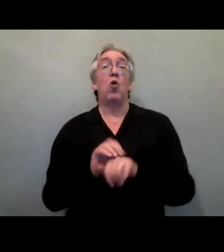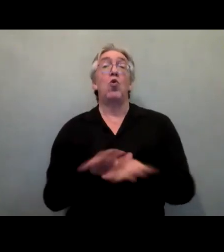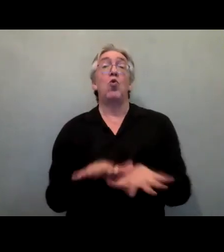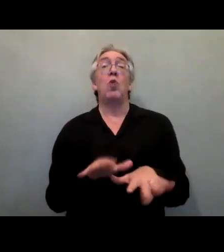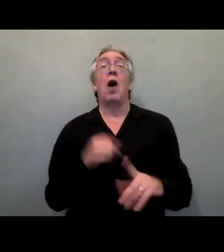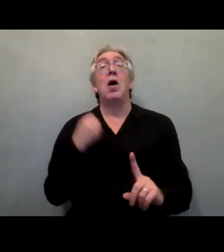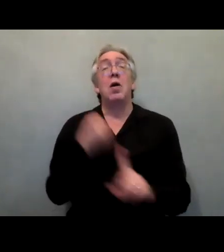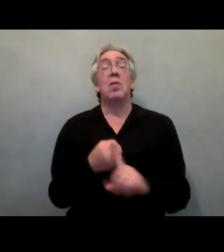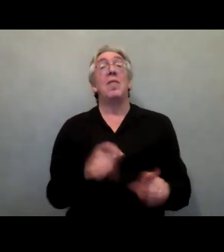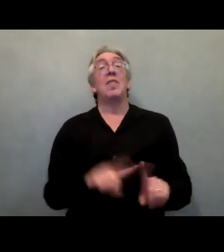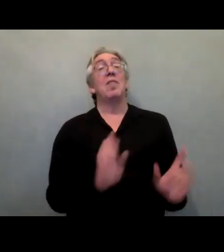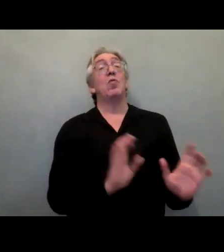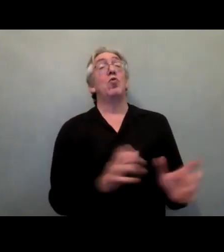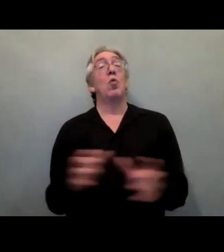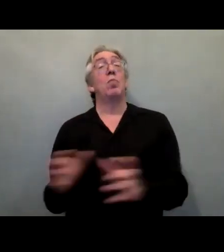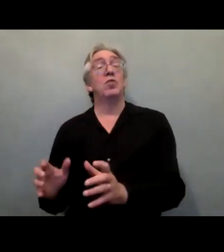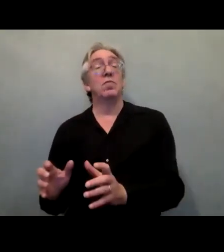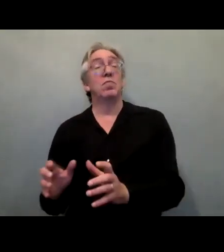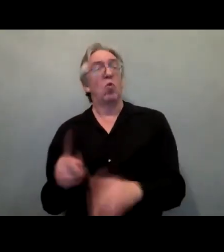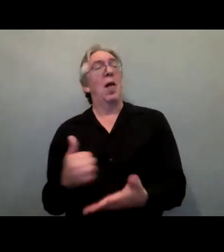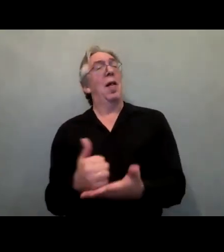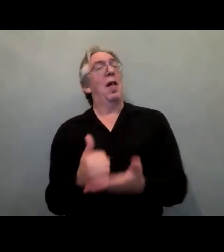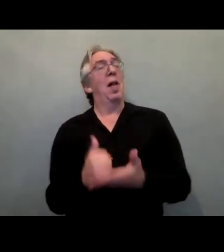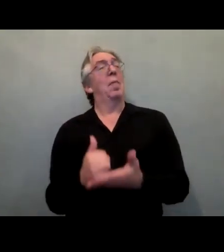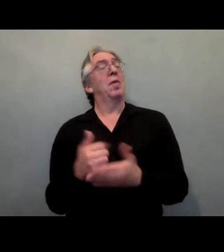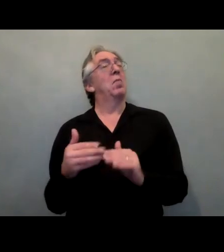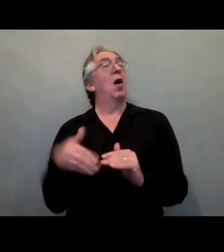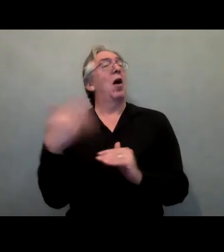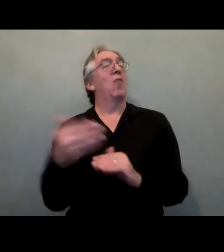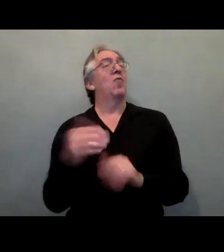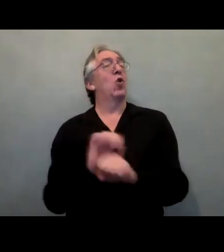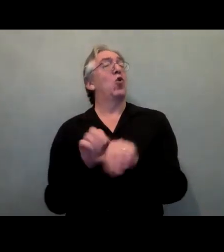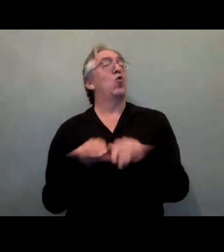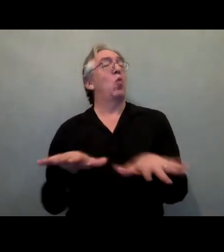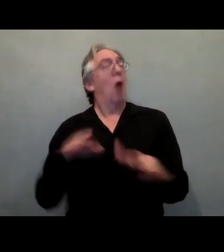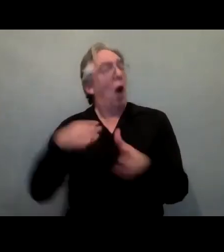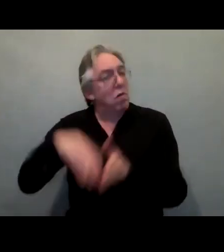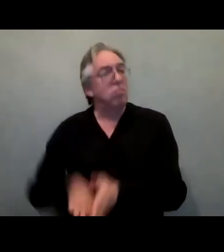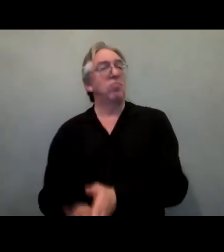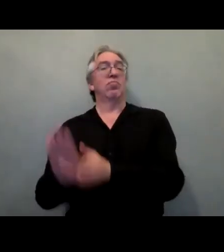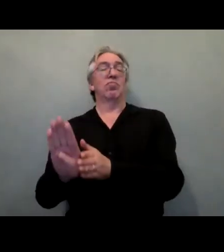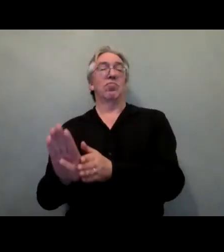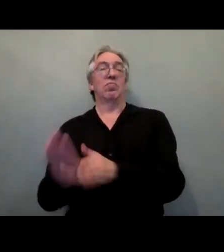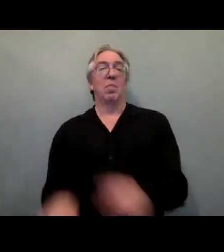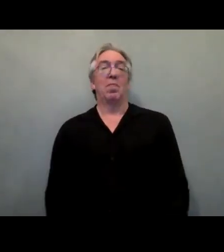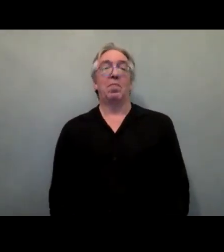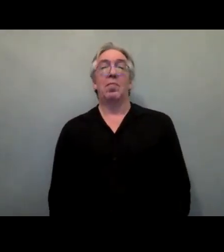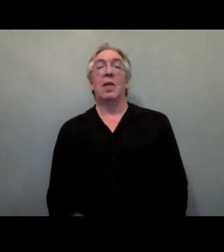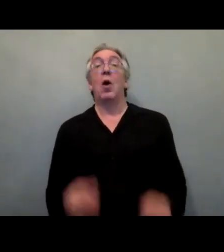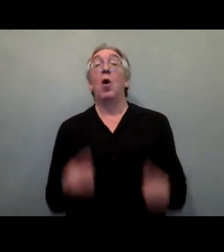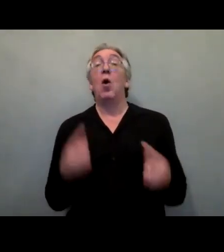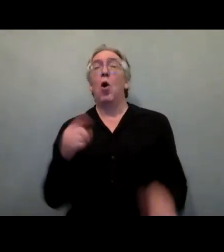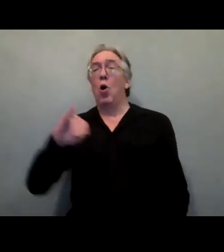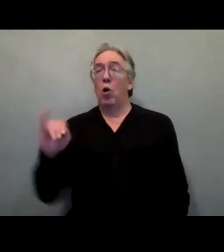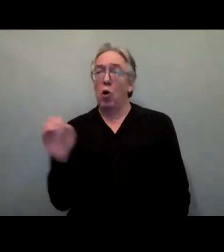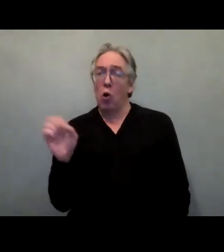sustainable recovery. And then the final point is around putting people at the center of data, which I think resonates with one of Jose's points.